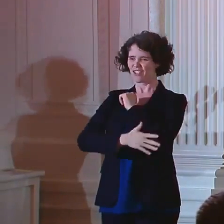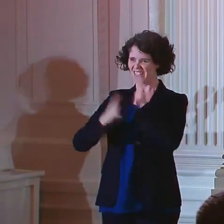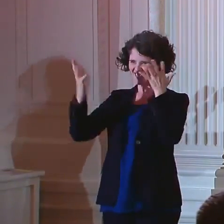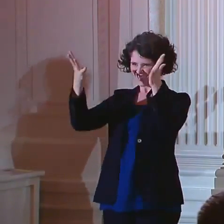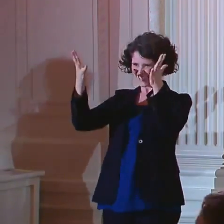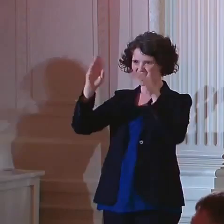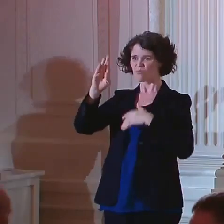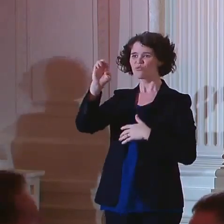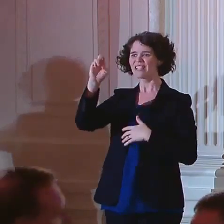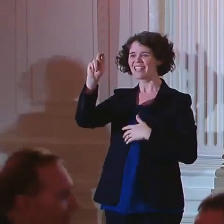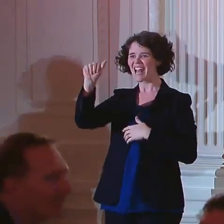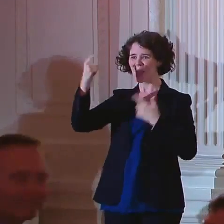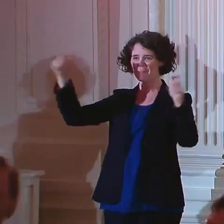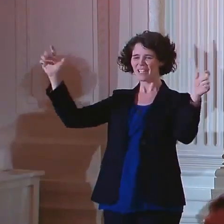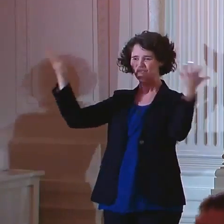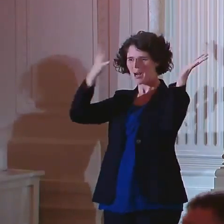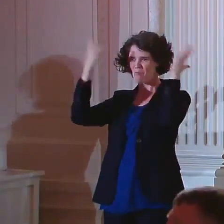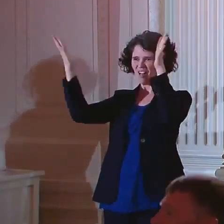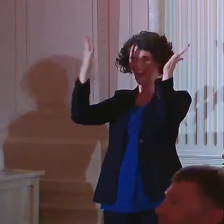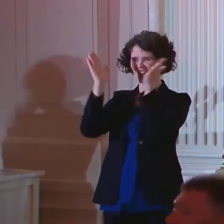Brina a big round of applause.